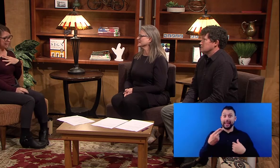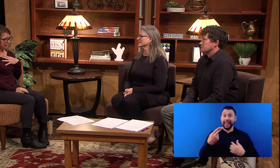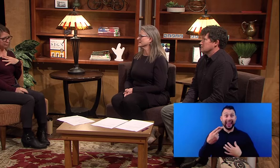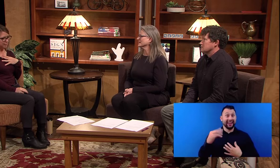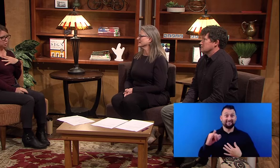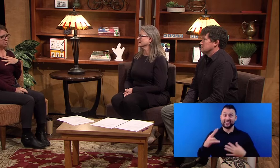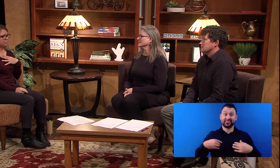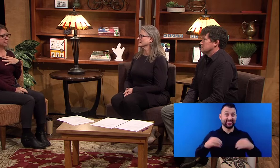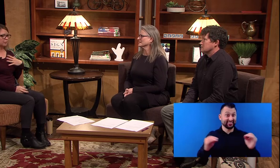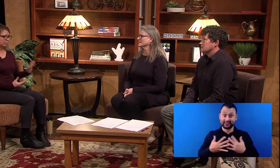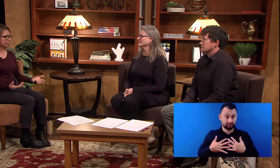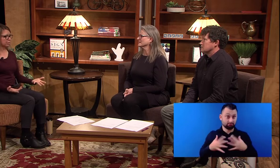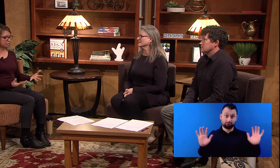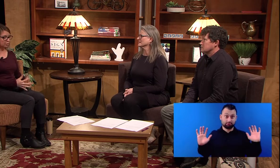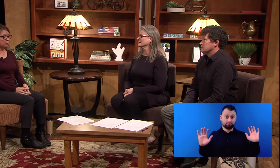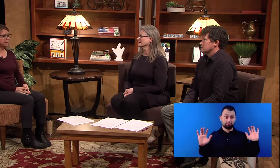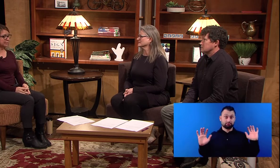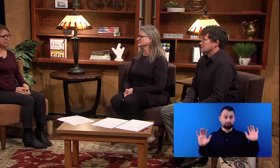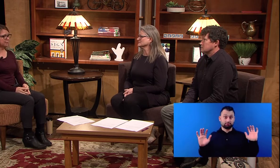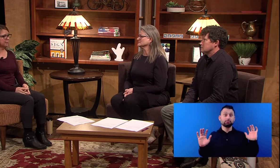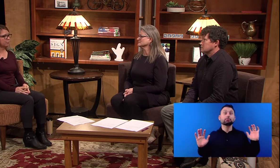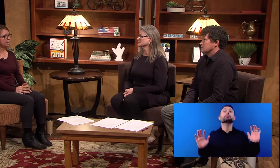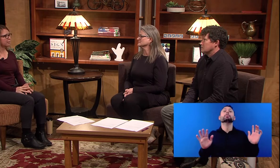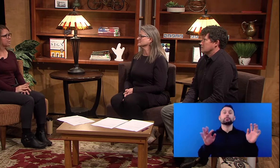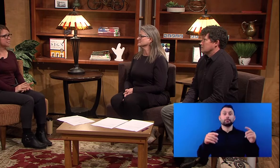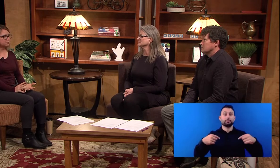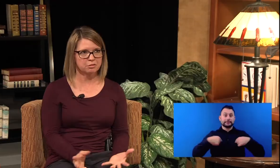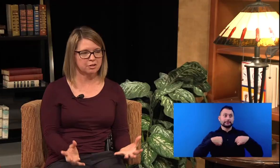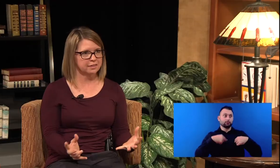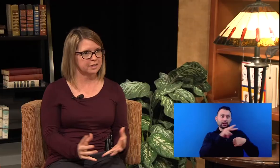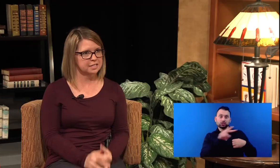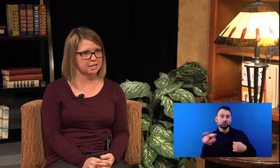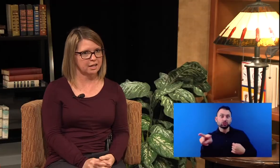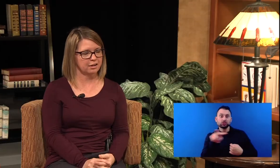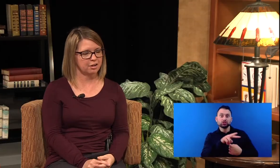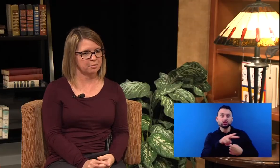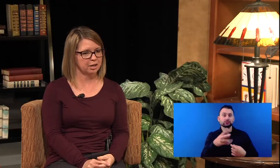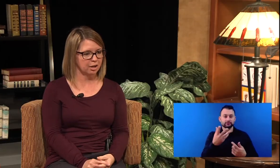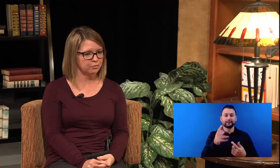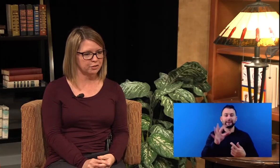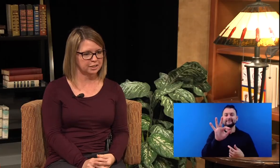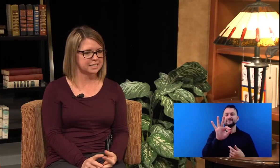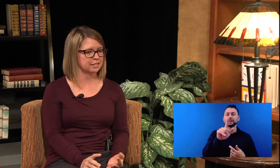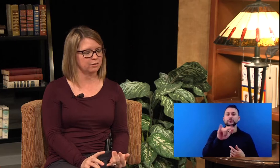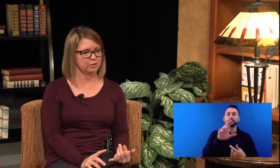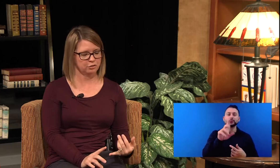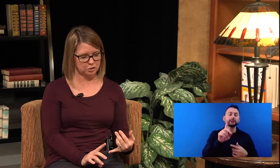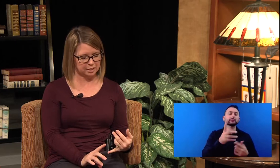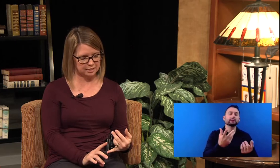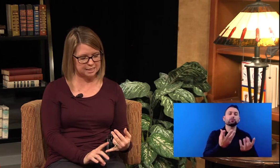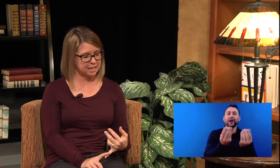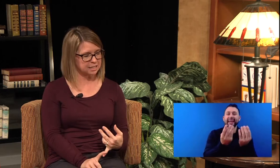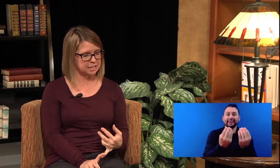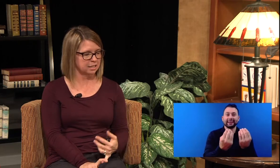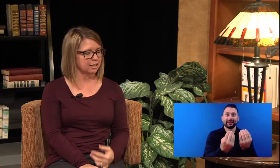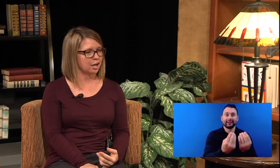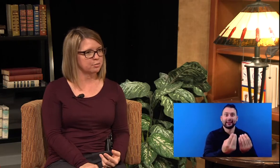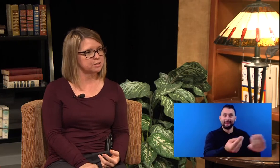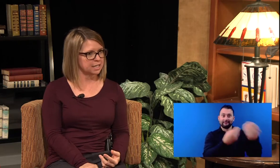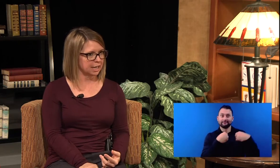have HIV and they're hoping to keep it that way, some great things that are helpful is during sex using a